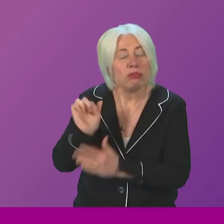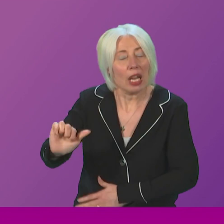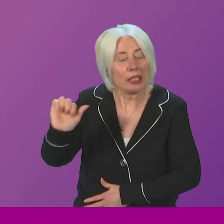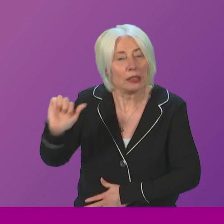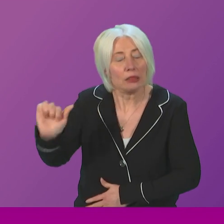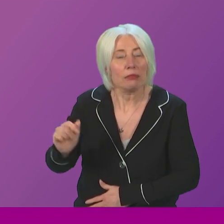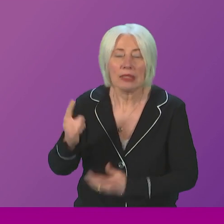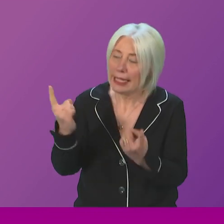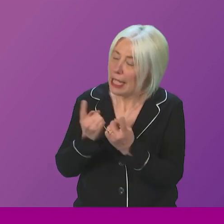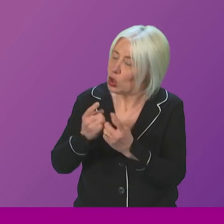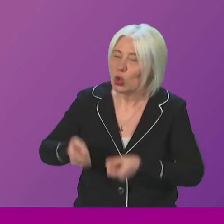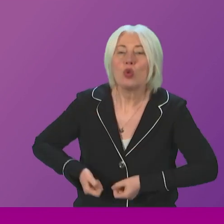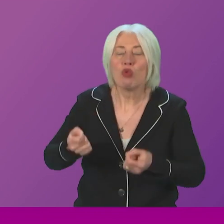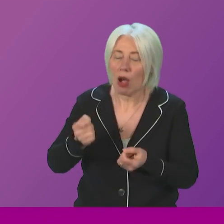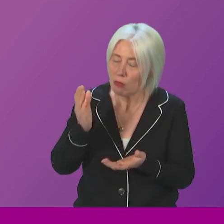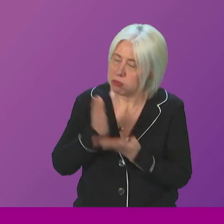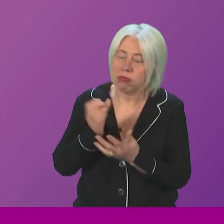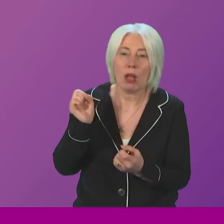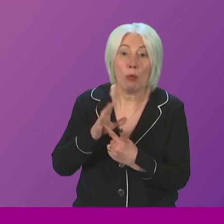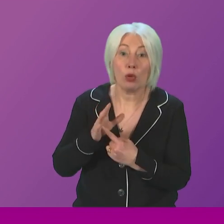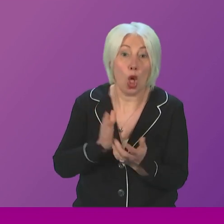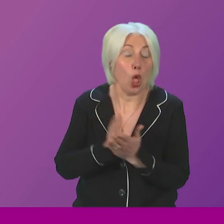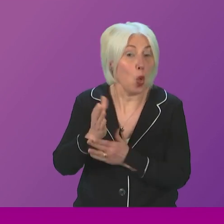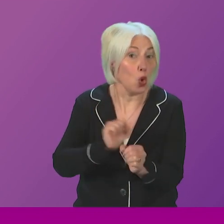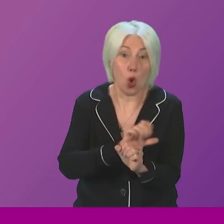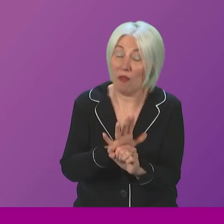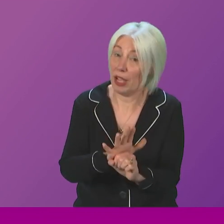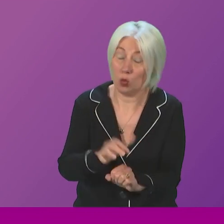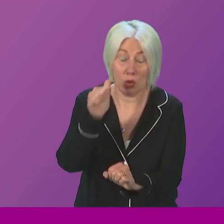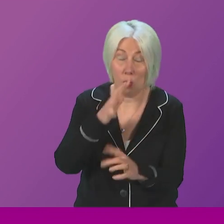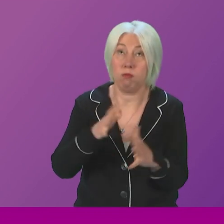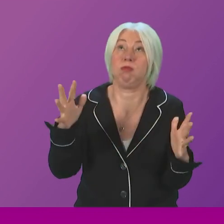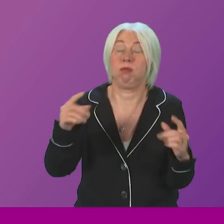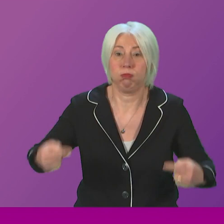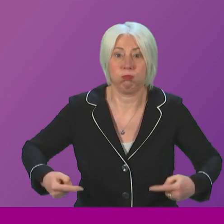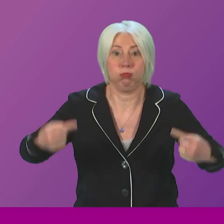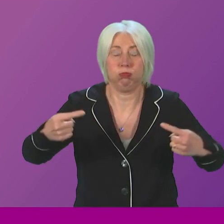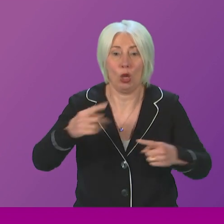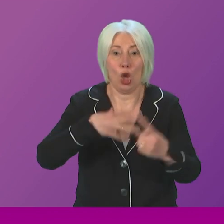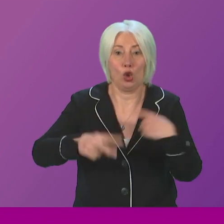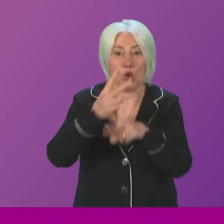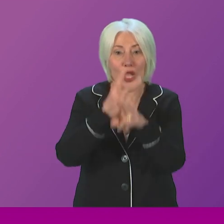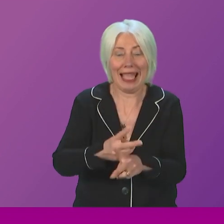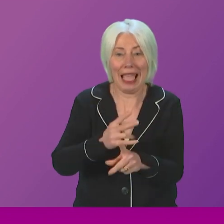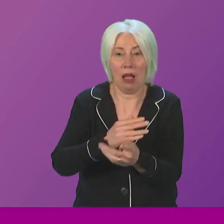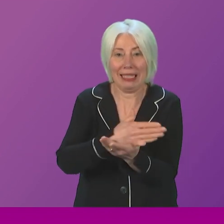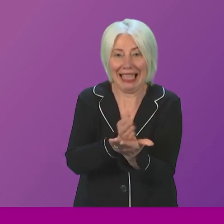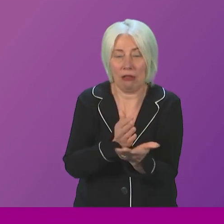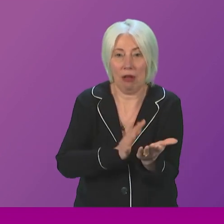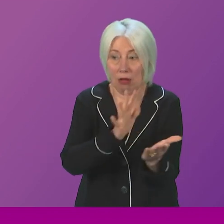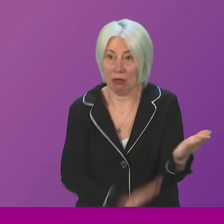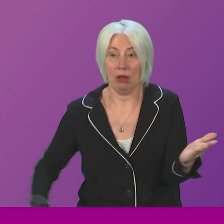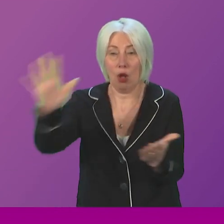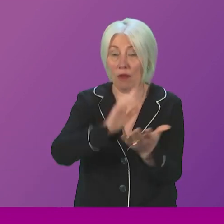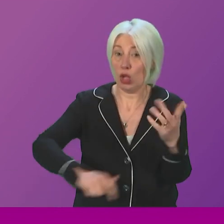the issues she raised are incredibly important. COVID-19, we all know, created an enormous challenge for the social care sector in the United Kingdom, right